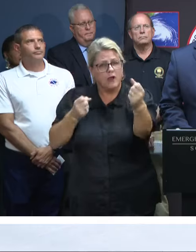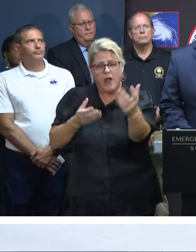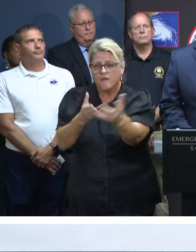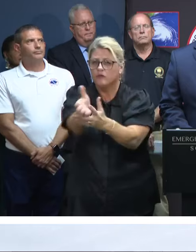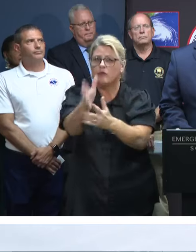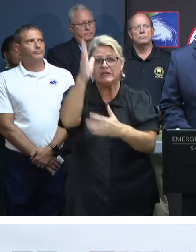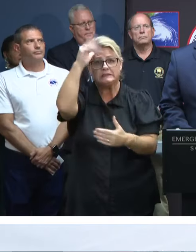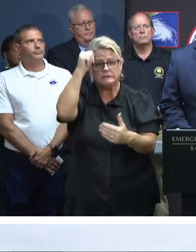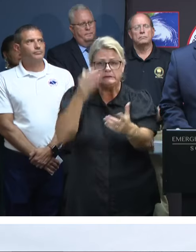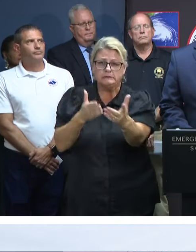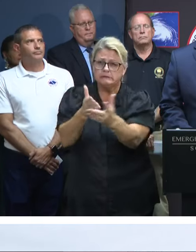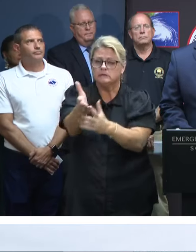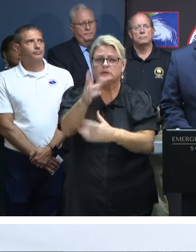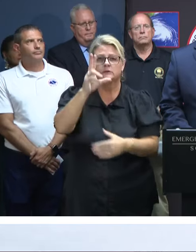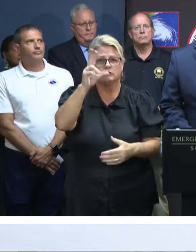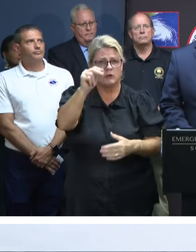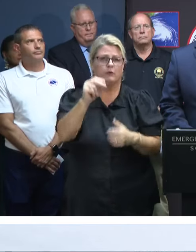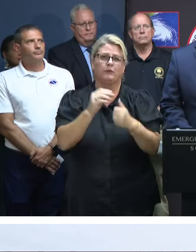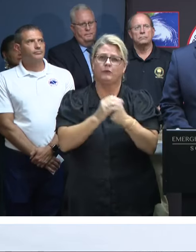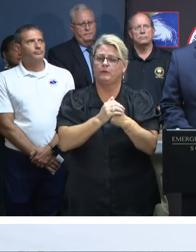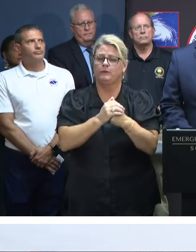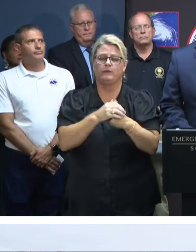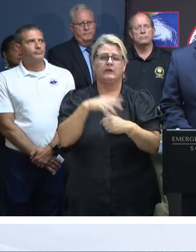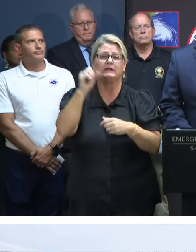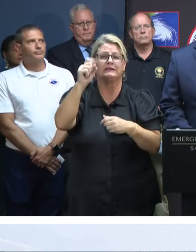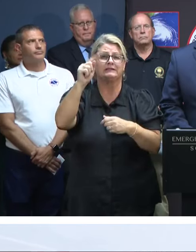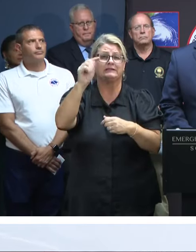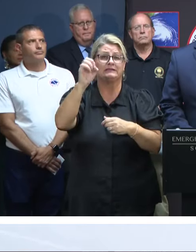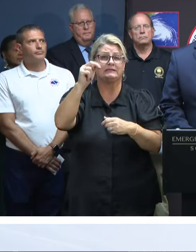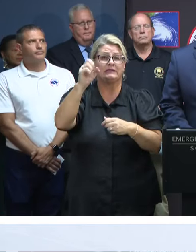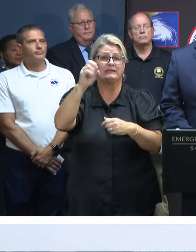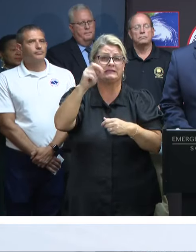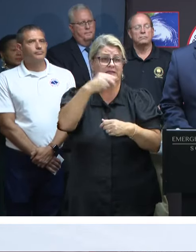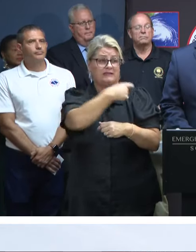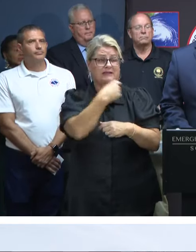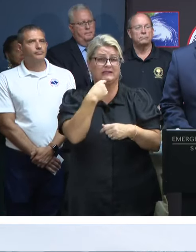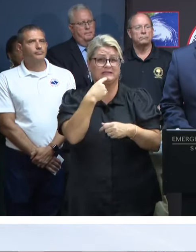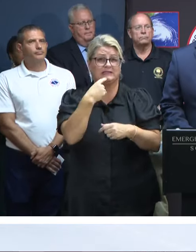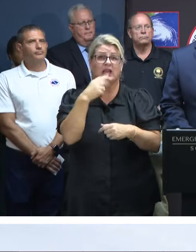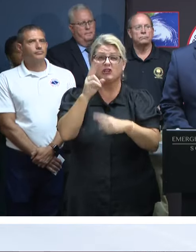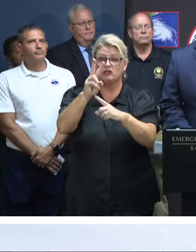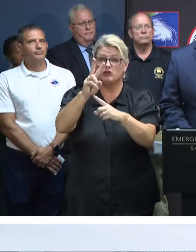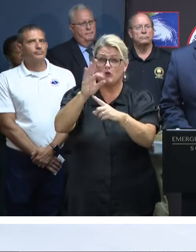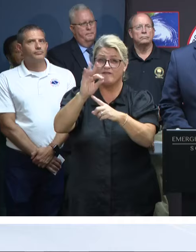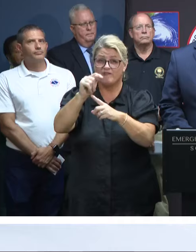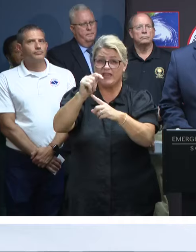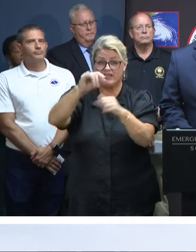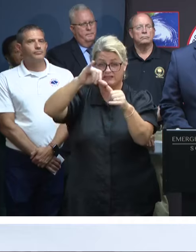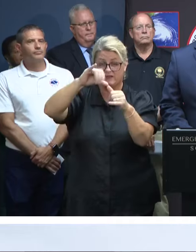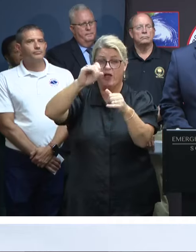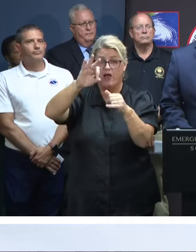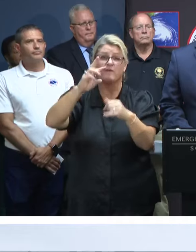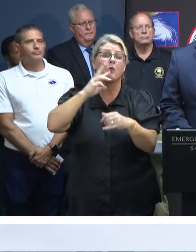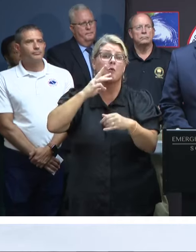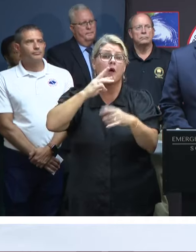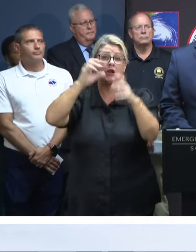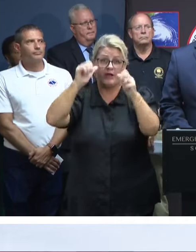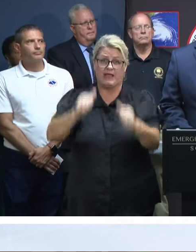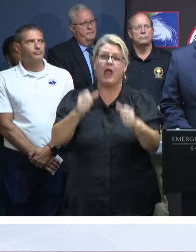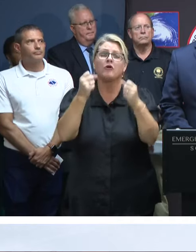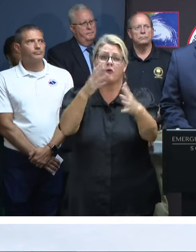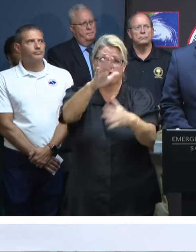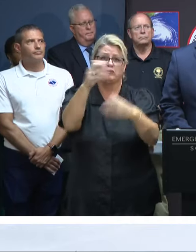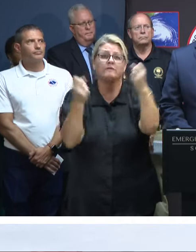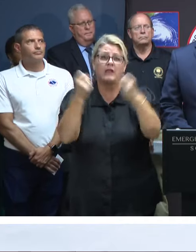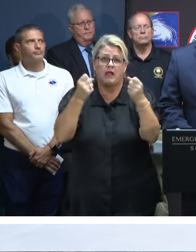Director Stinson just said a minute ago, just two feet of water can move almost all vehicles, and so we encourage you to limit your